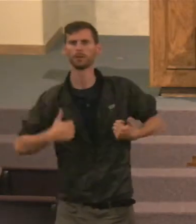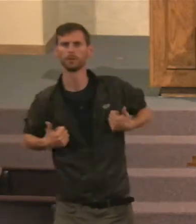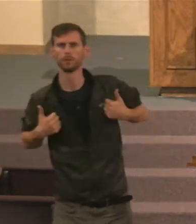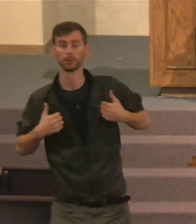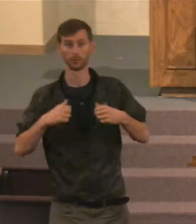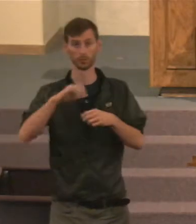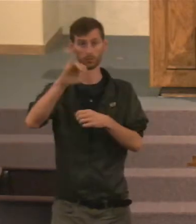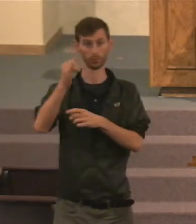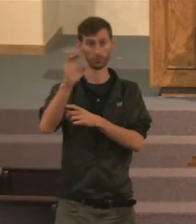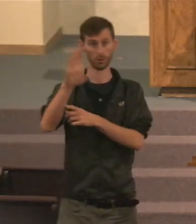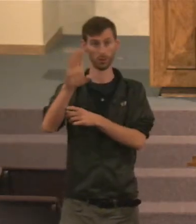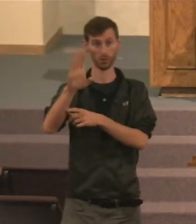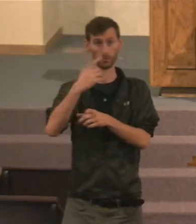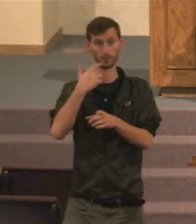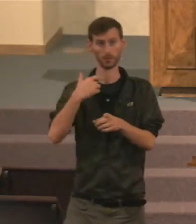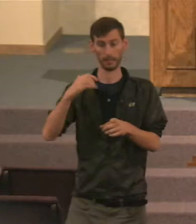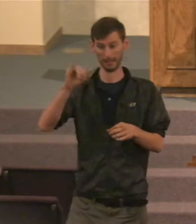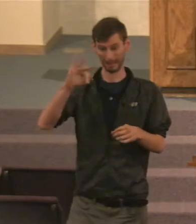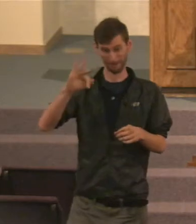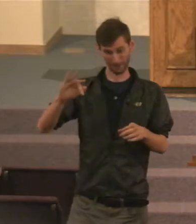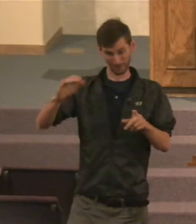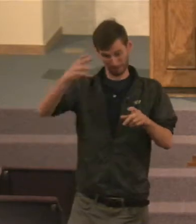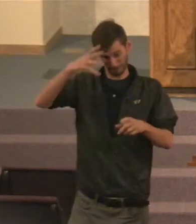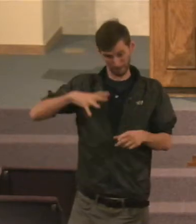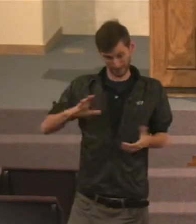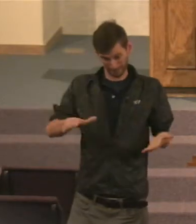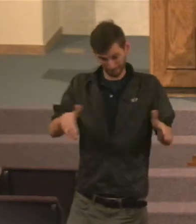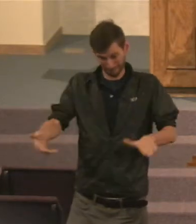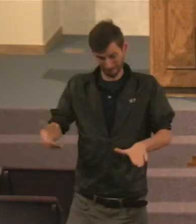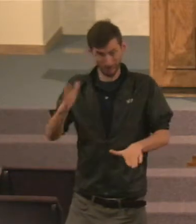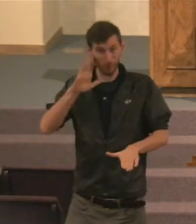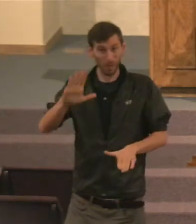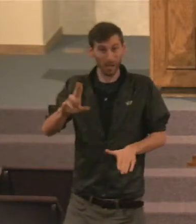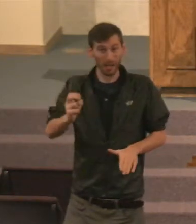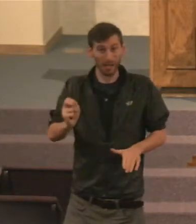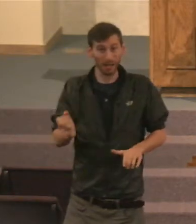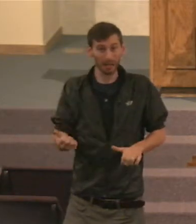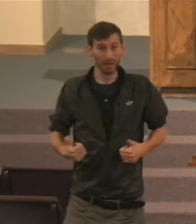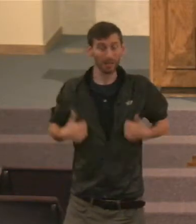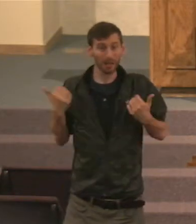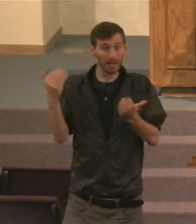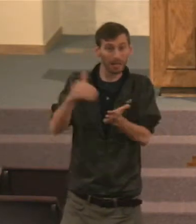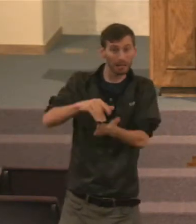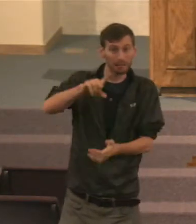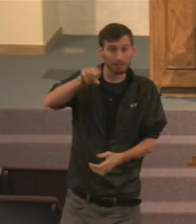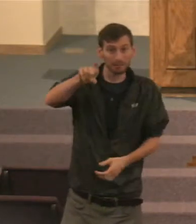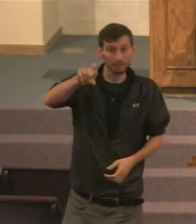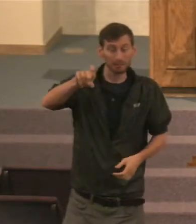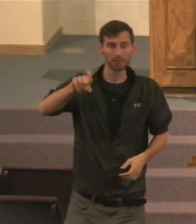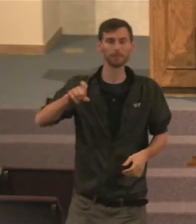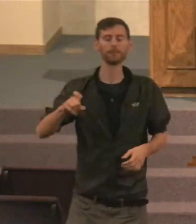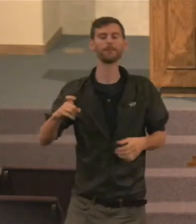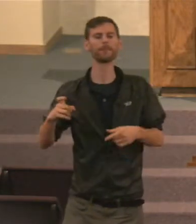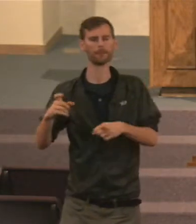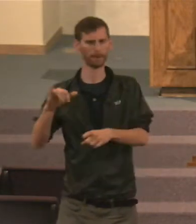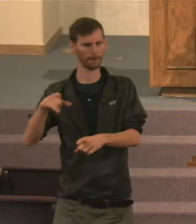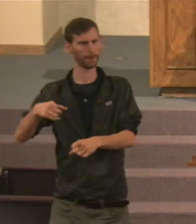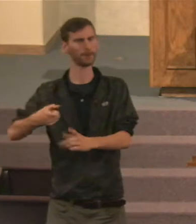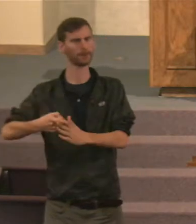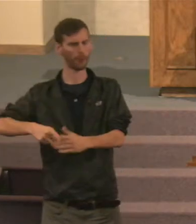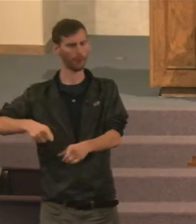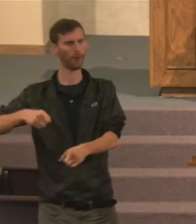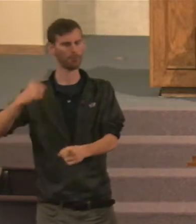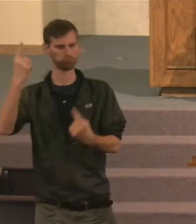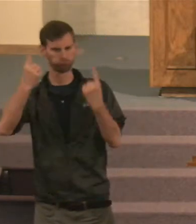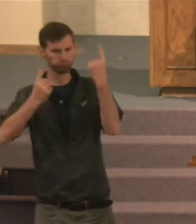he live again? And that was a question a lot of people wondered and pondered about. And Job also pointed out there's hope for a tree. You know,